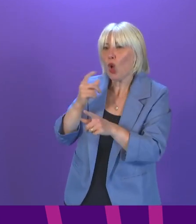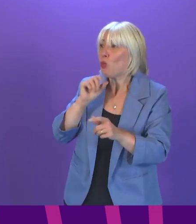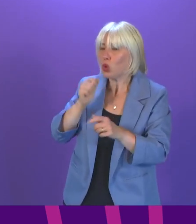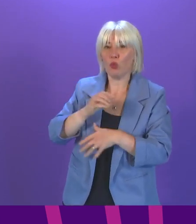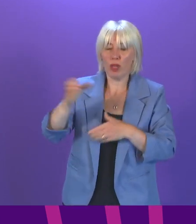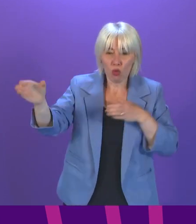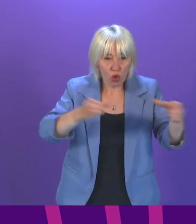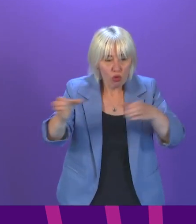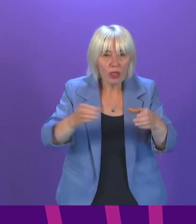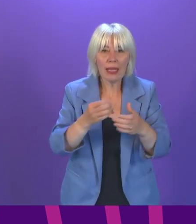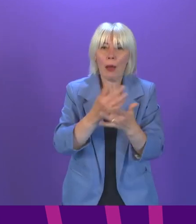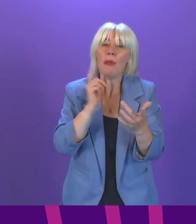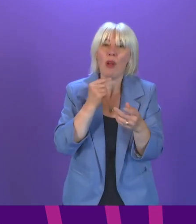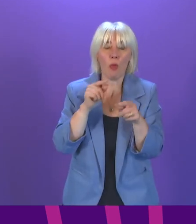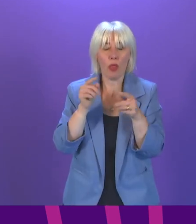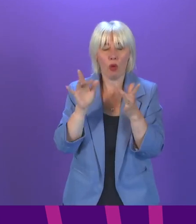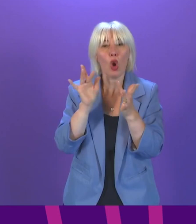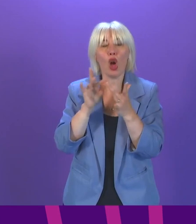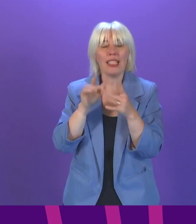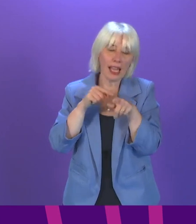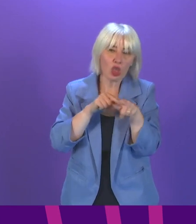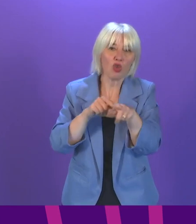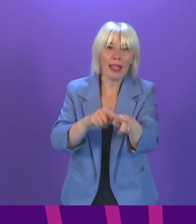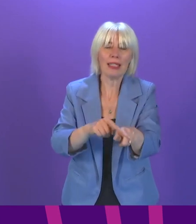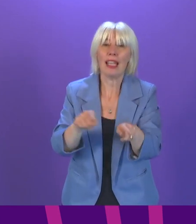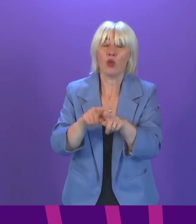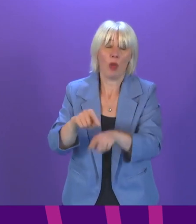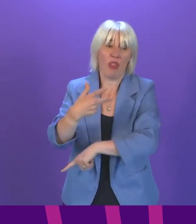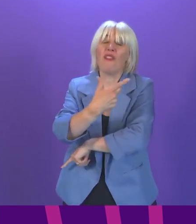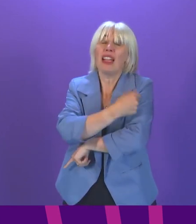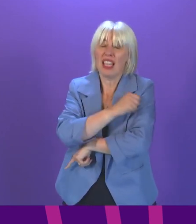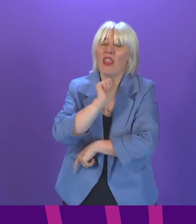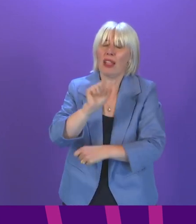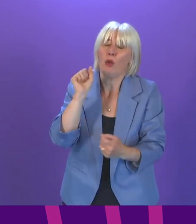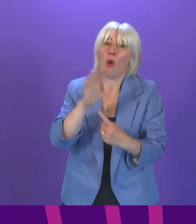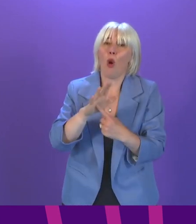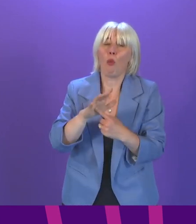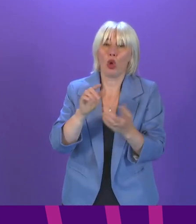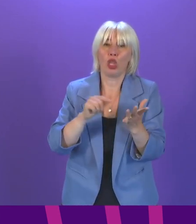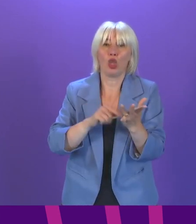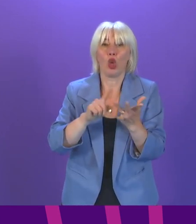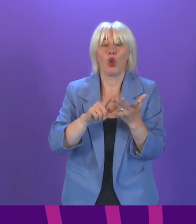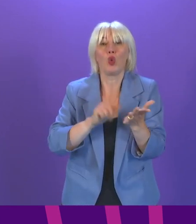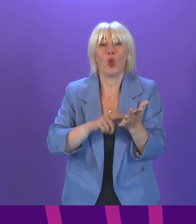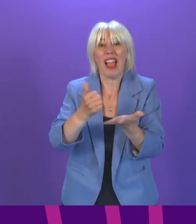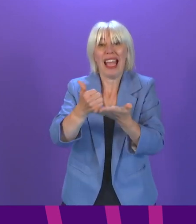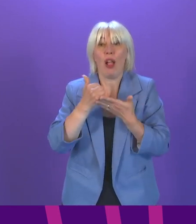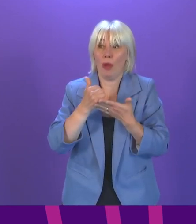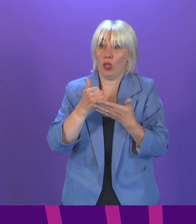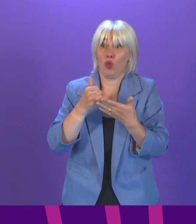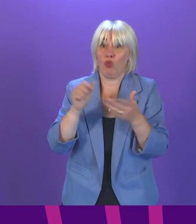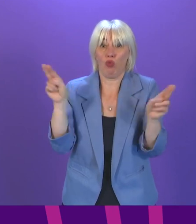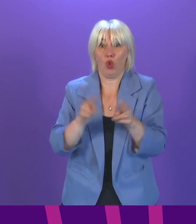not reducing the reach of that programme. Alongside vaccines, it is the single most important tool we have to stopping people catching COVID.